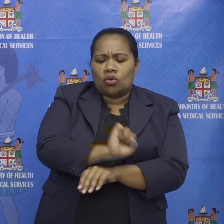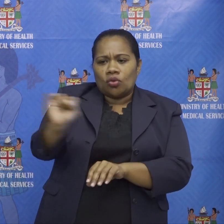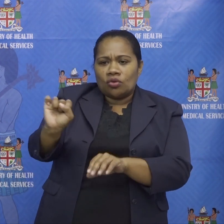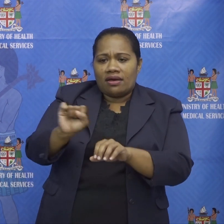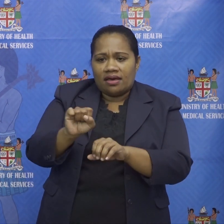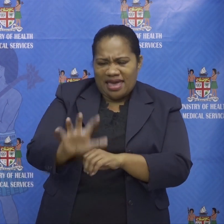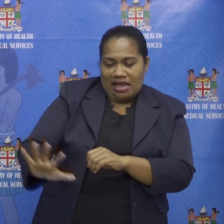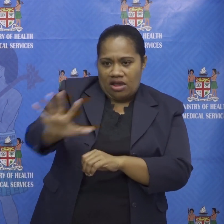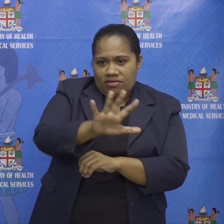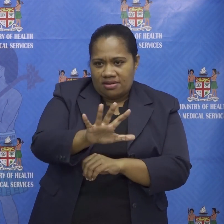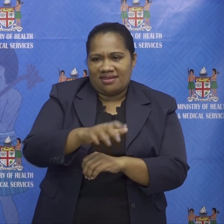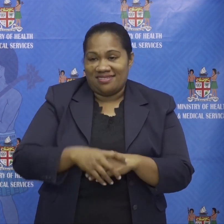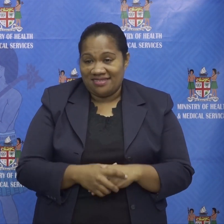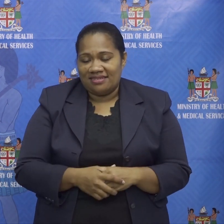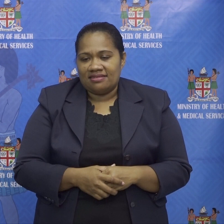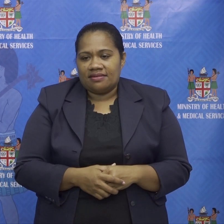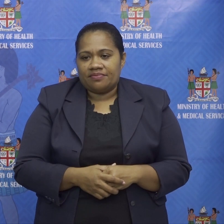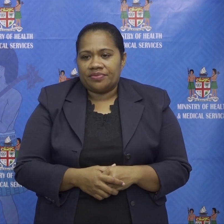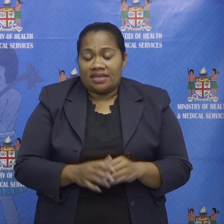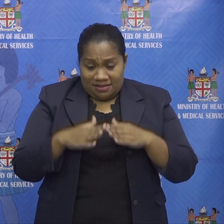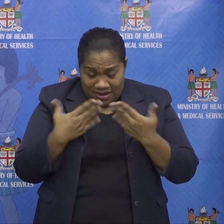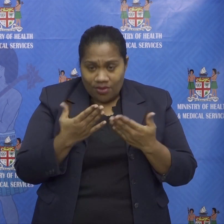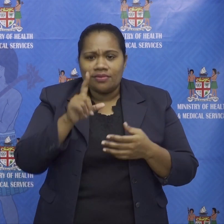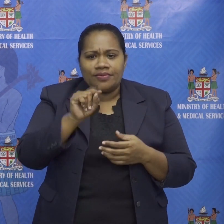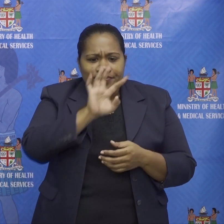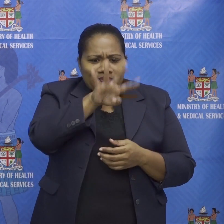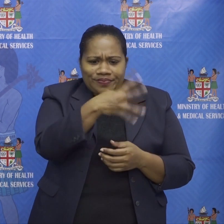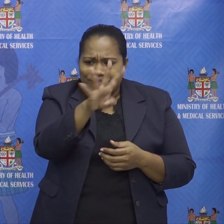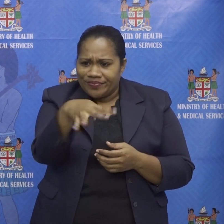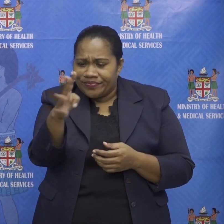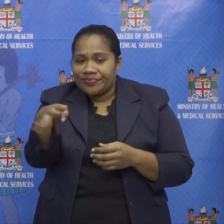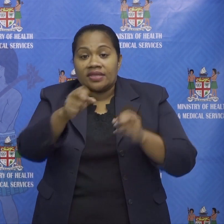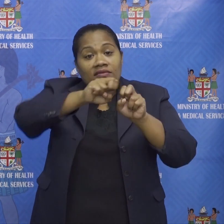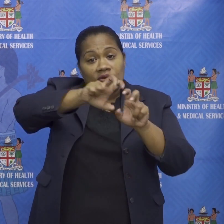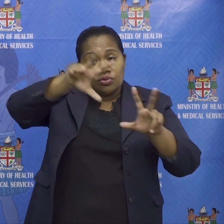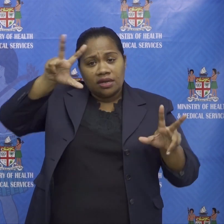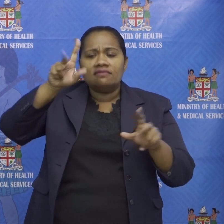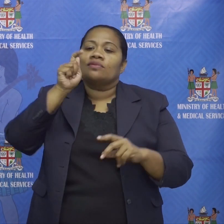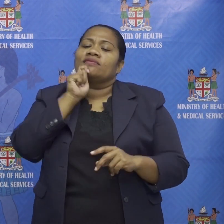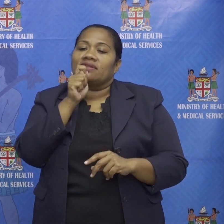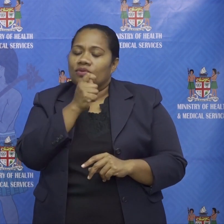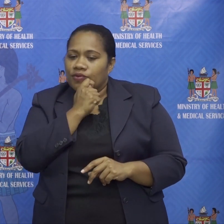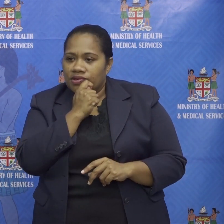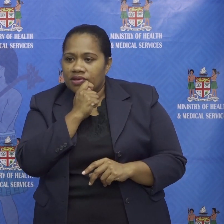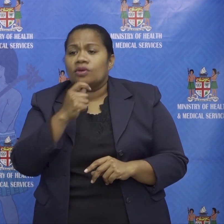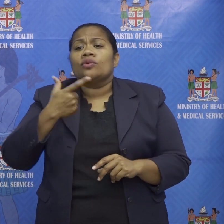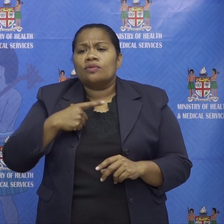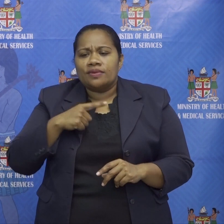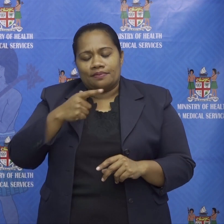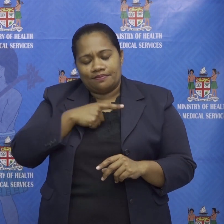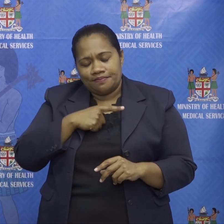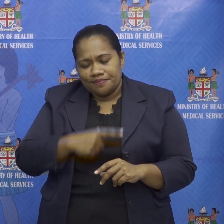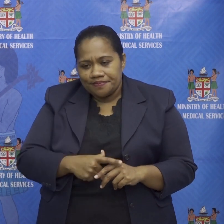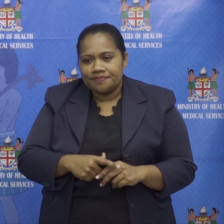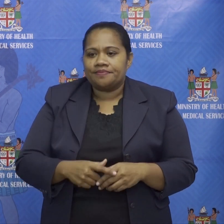they're just being proactive they're doing screening a lot of screening in vanua levu in taviuni because um